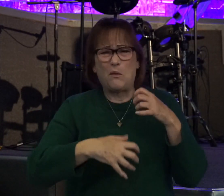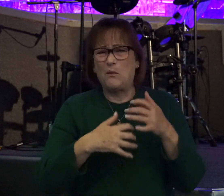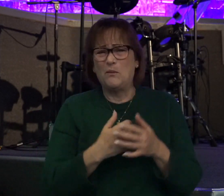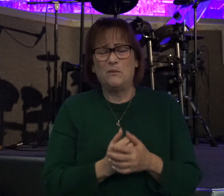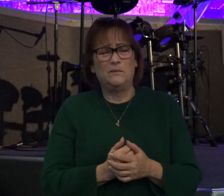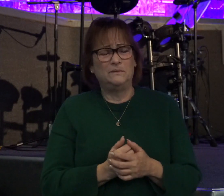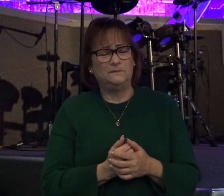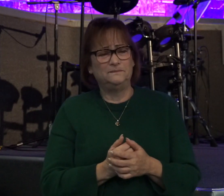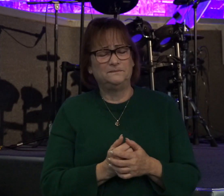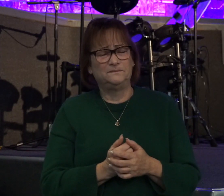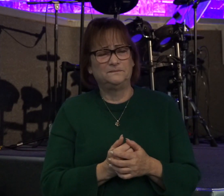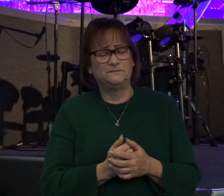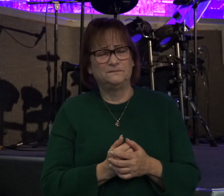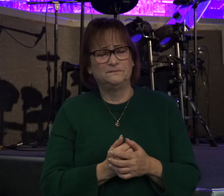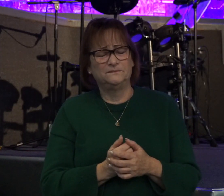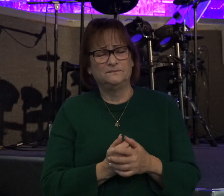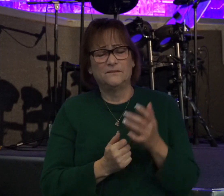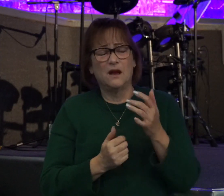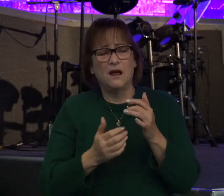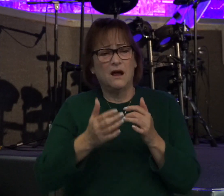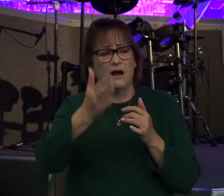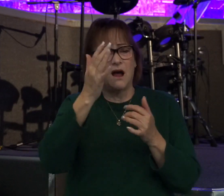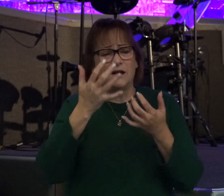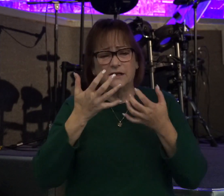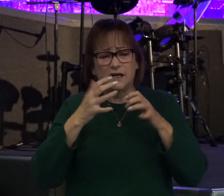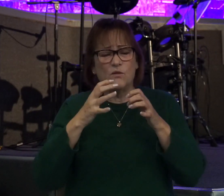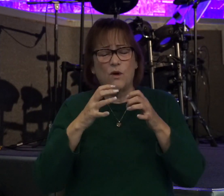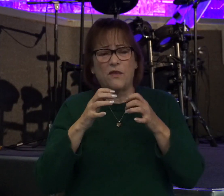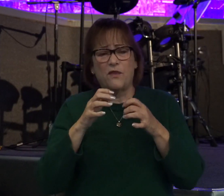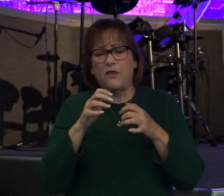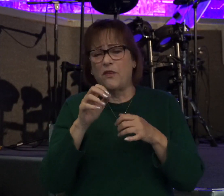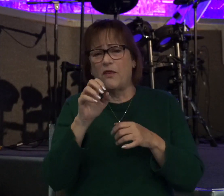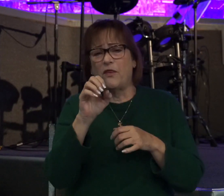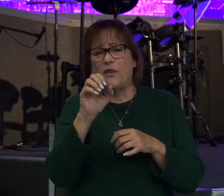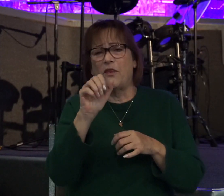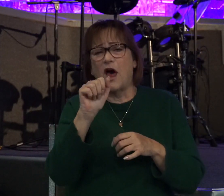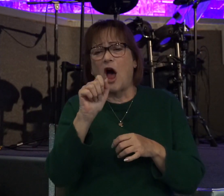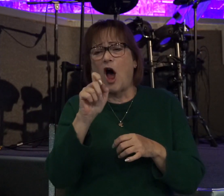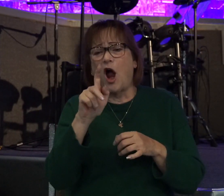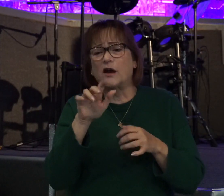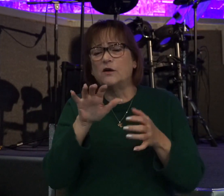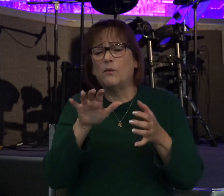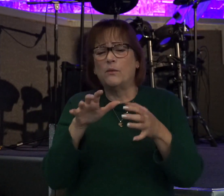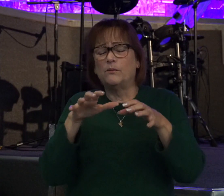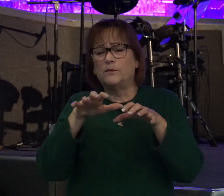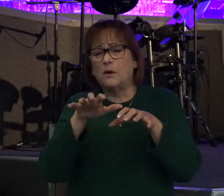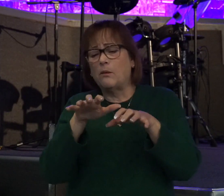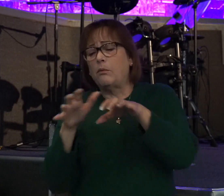I mean, the guy didn't want the ark of the Lord to fall on the ground. And so he reaches out and grabs hold of it.